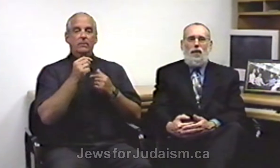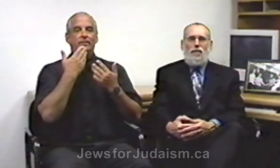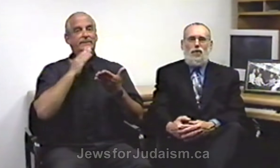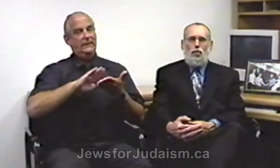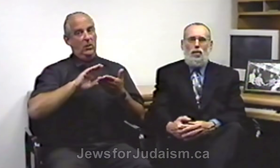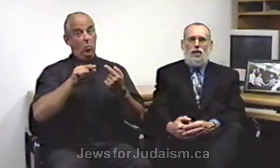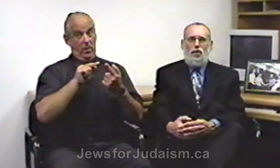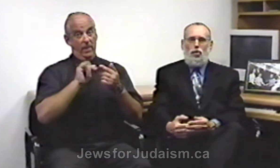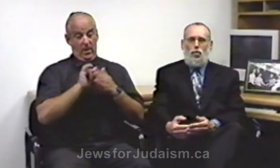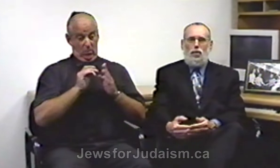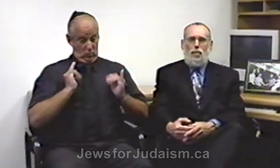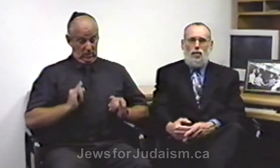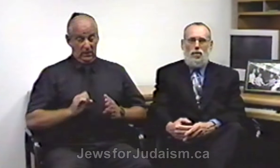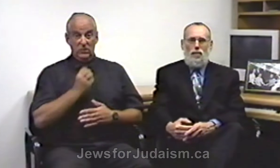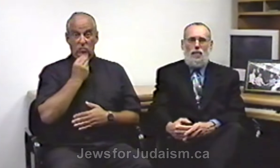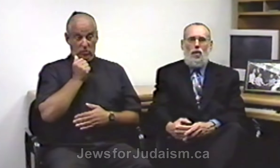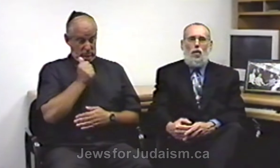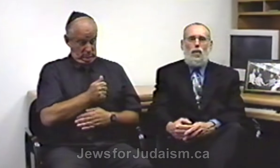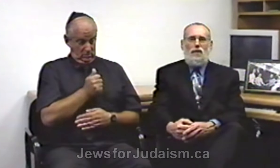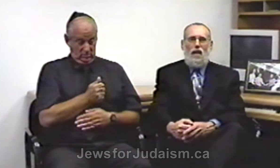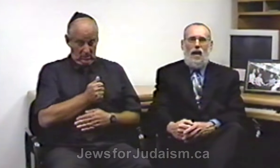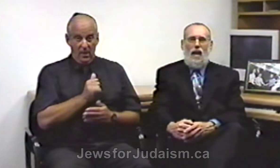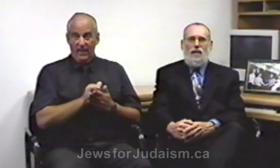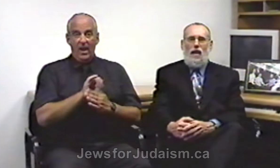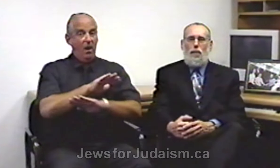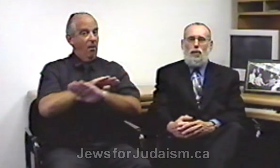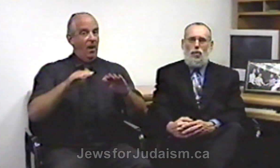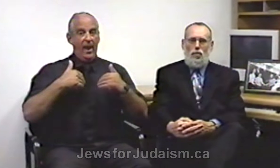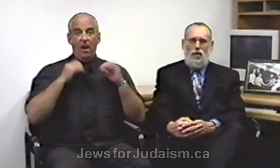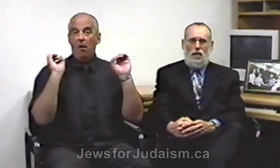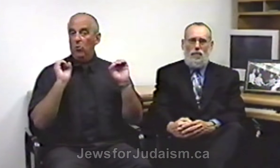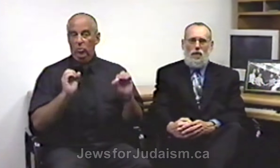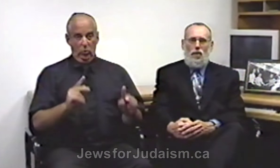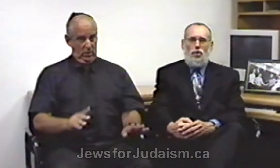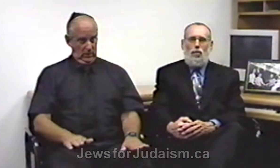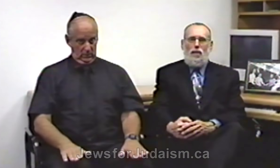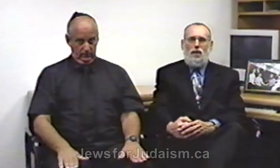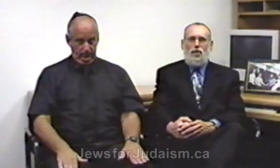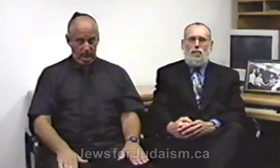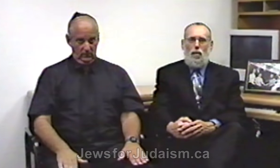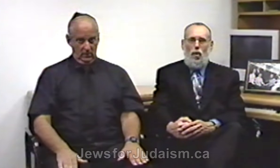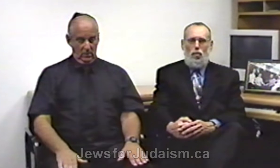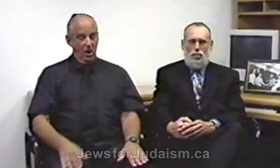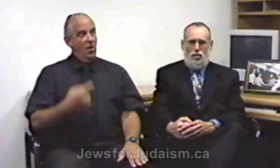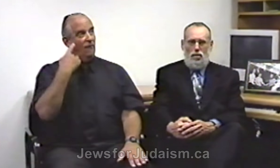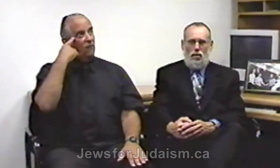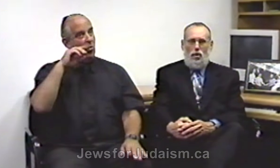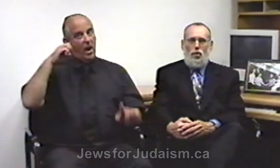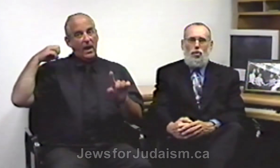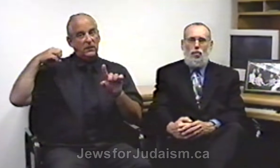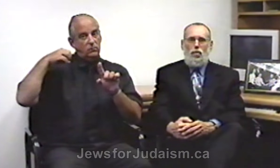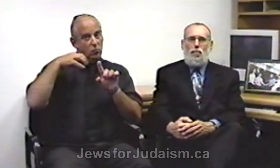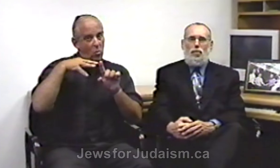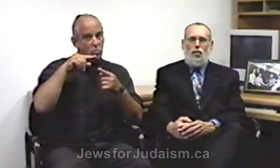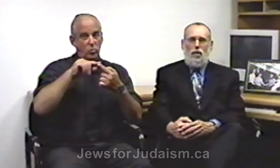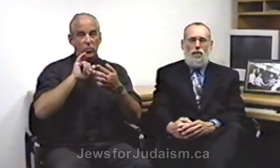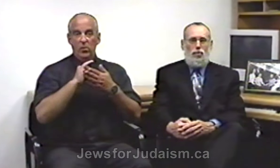individual is a Jewish person who has not had the opportunity to be exposed to the beauty of